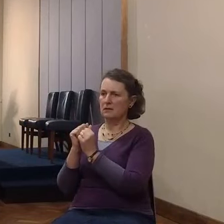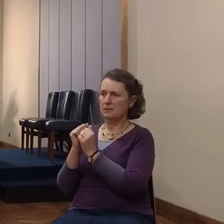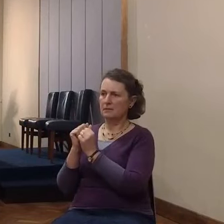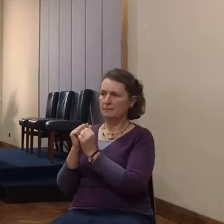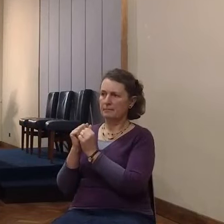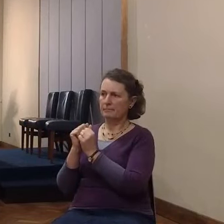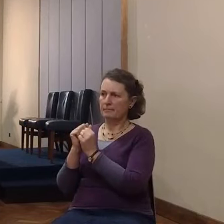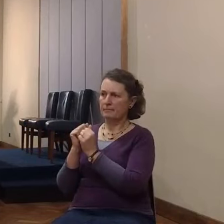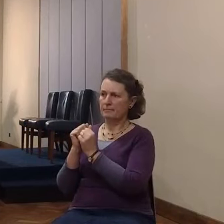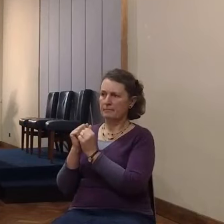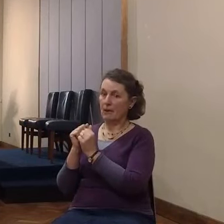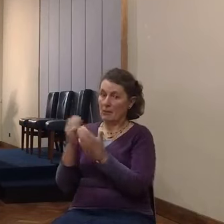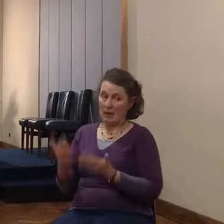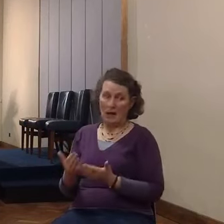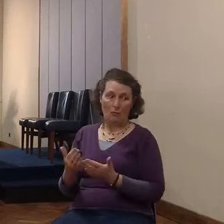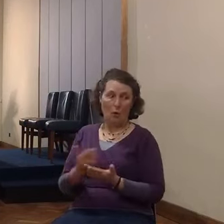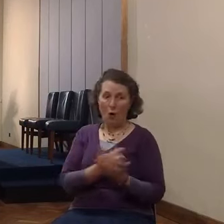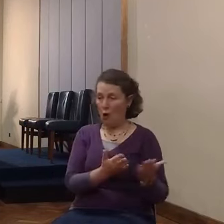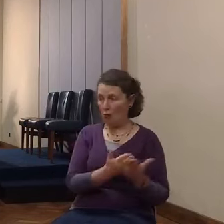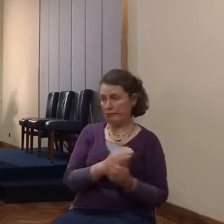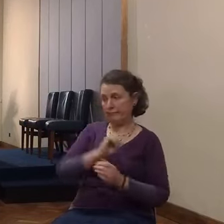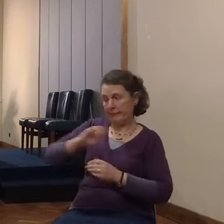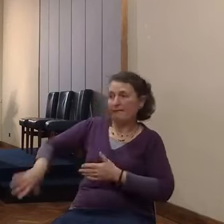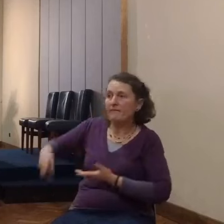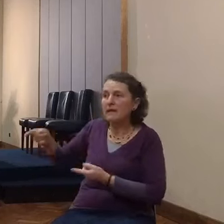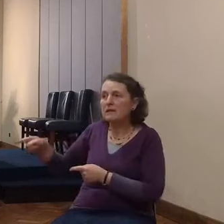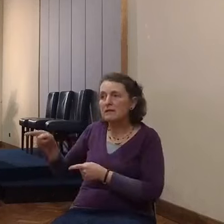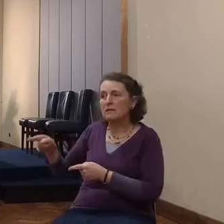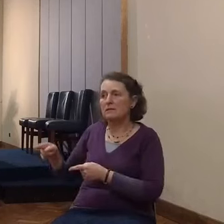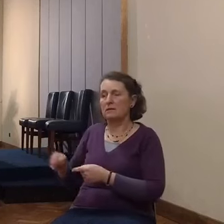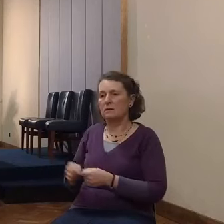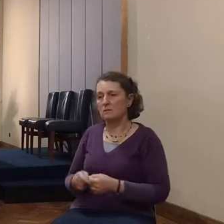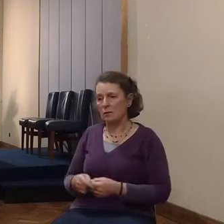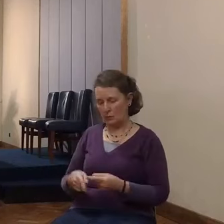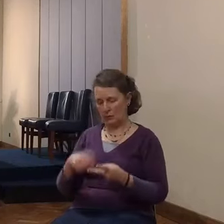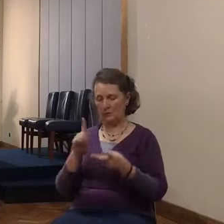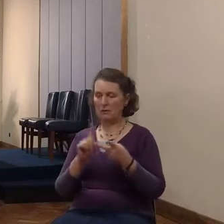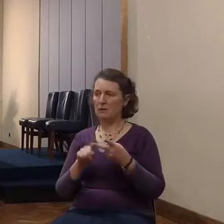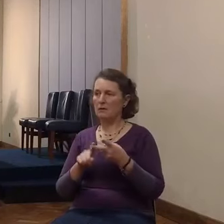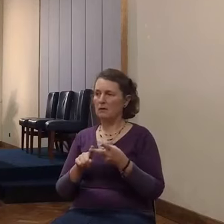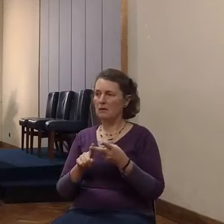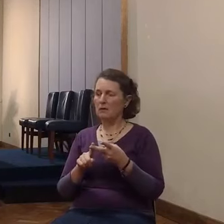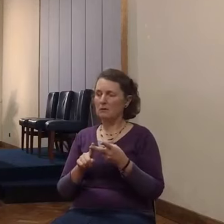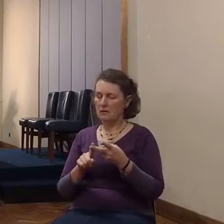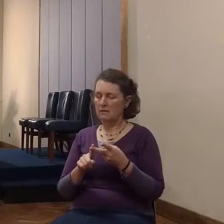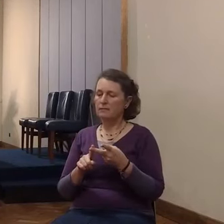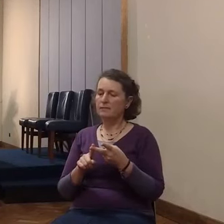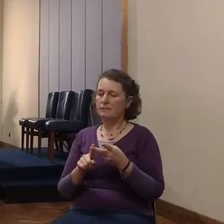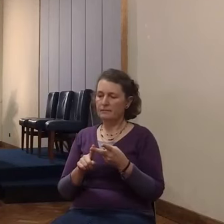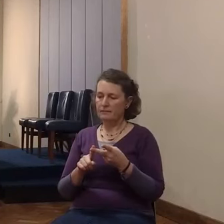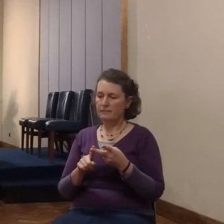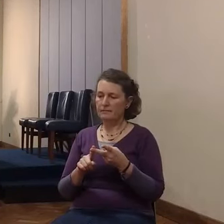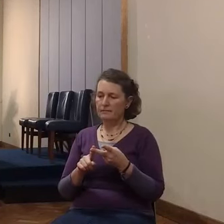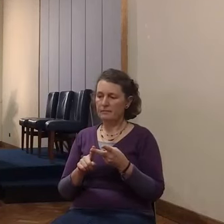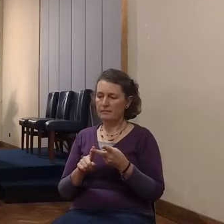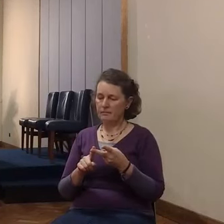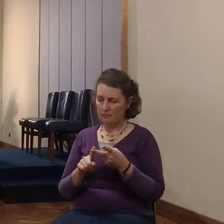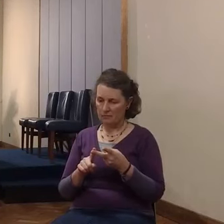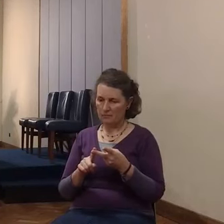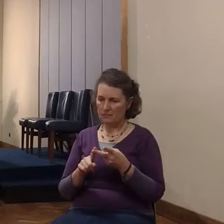is under attack these days. things. And then secondly, lesson of faith that you've earned from